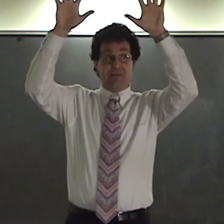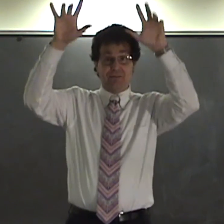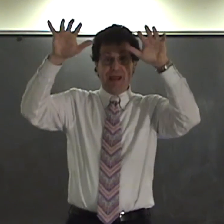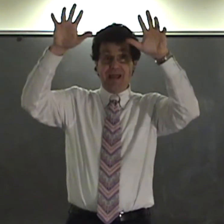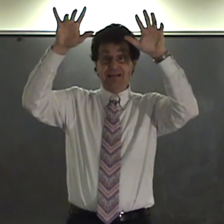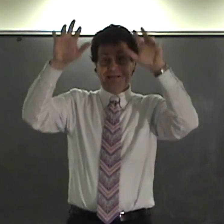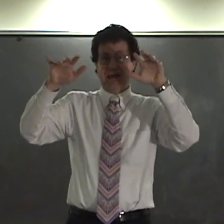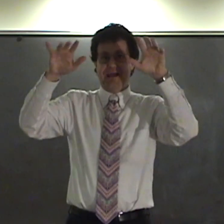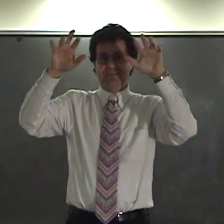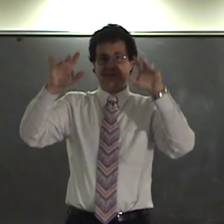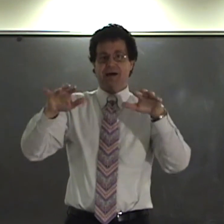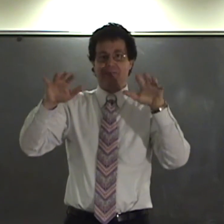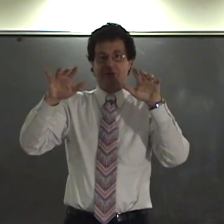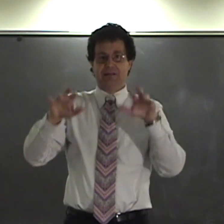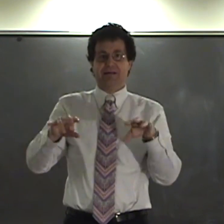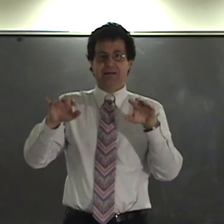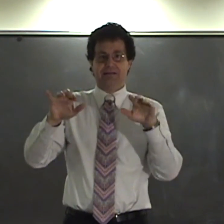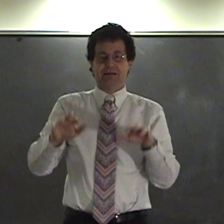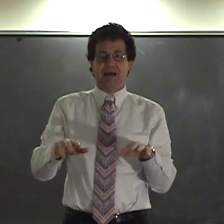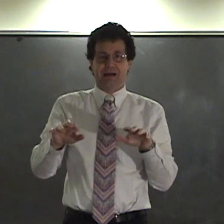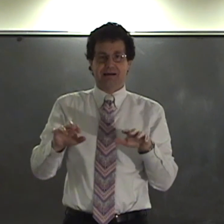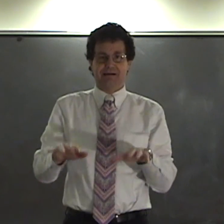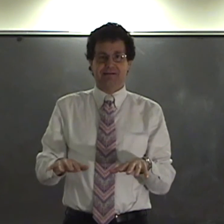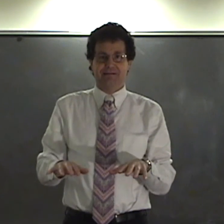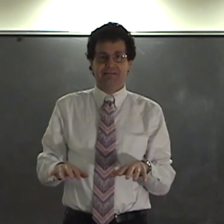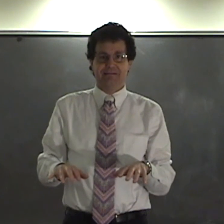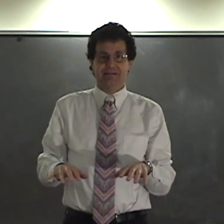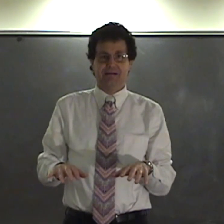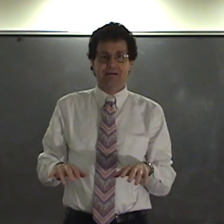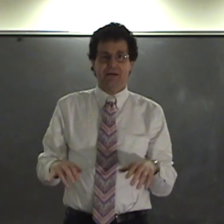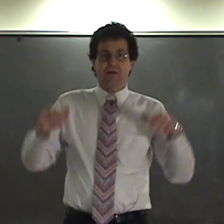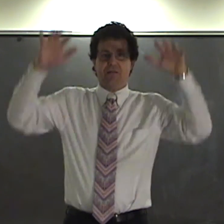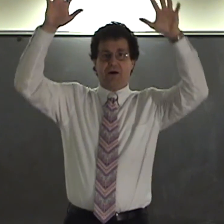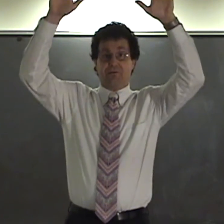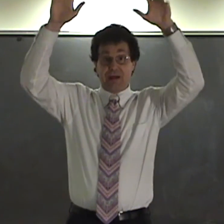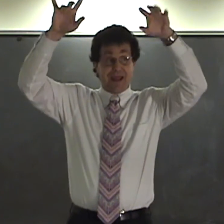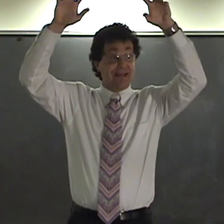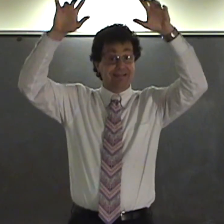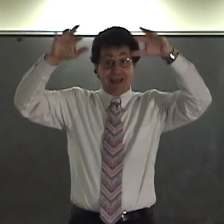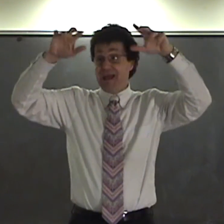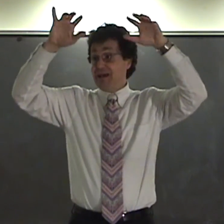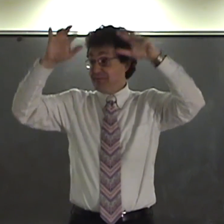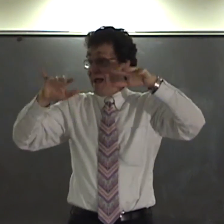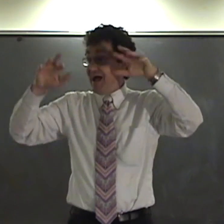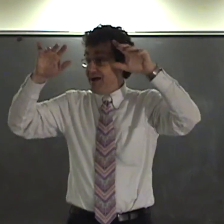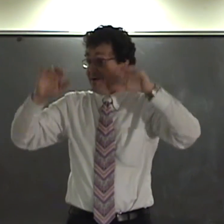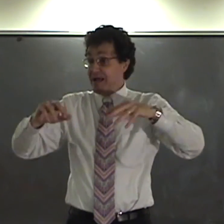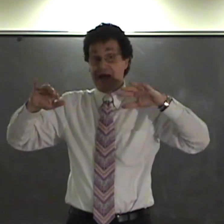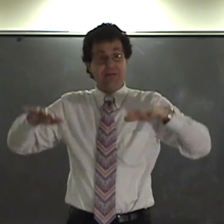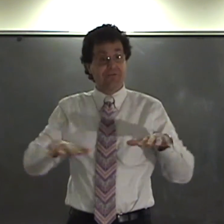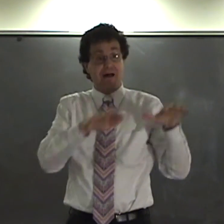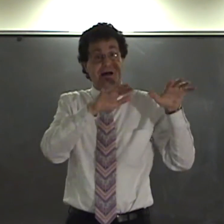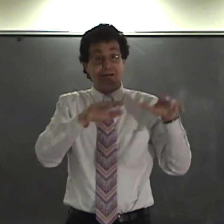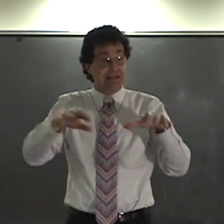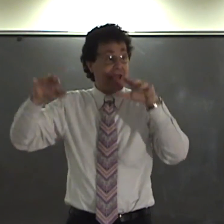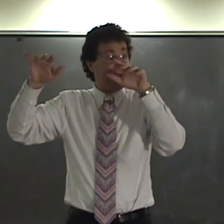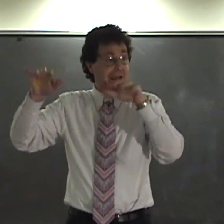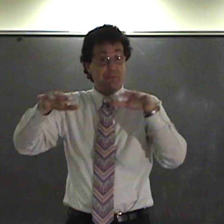the rains came tumbling down. The rains came down and the floods came